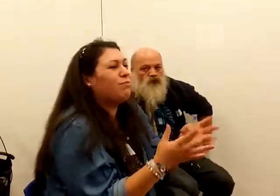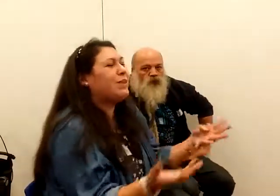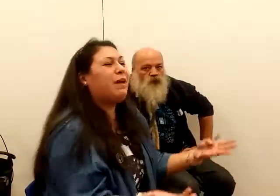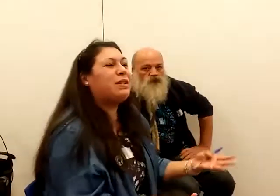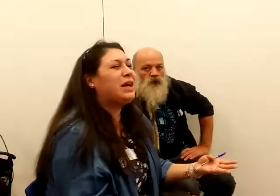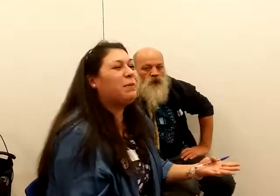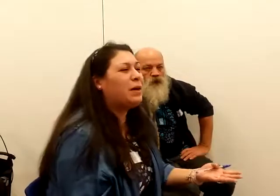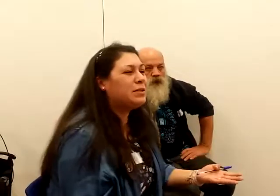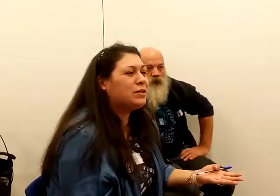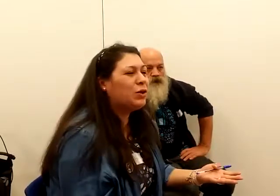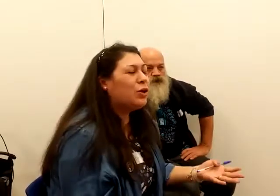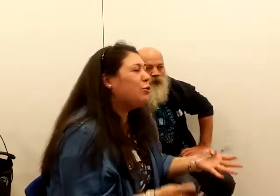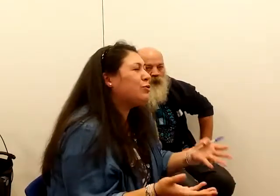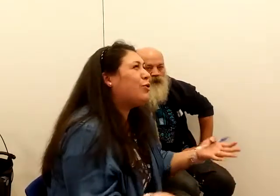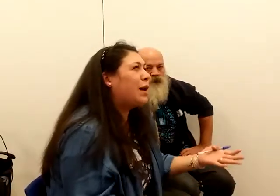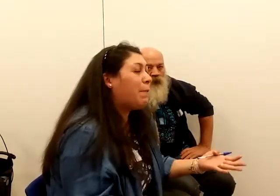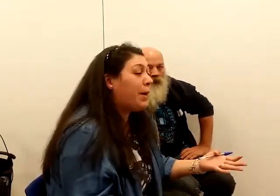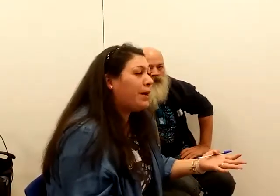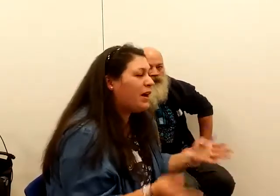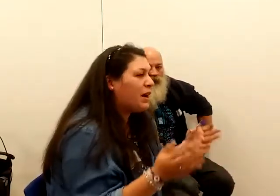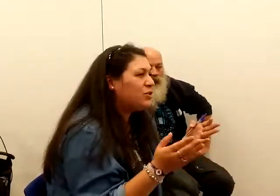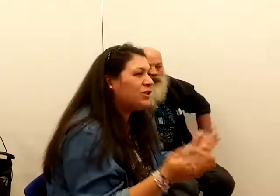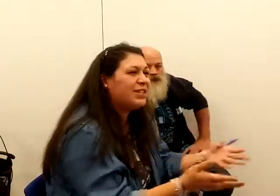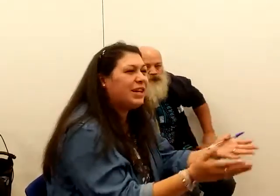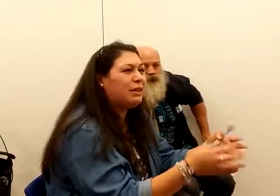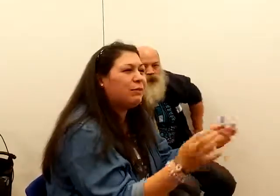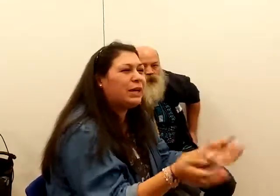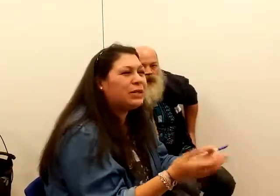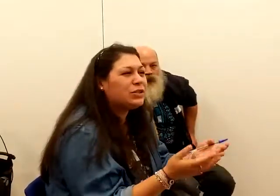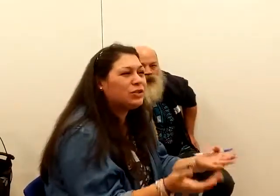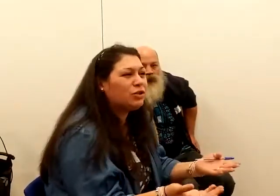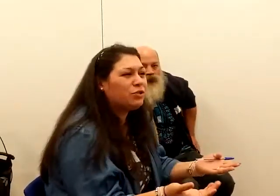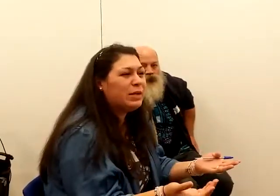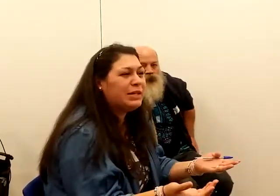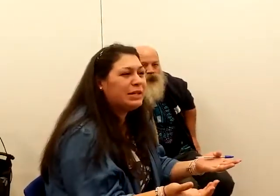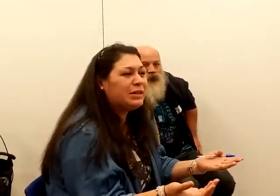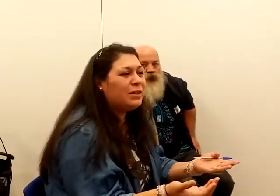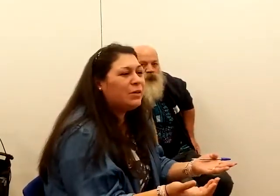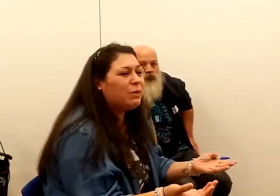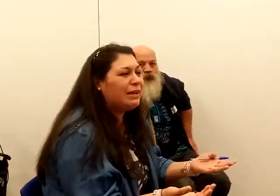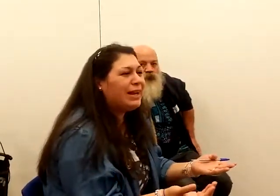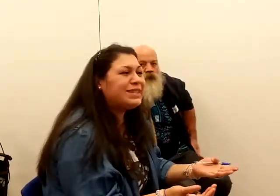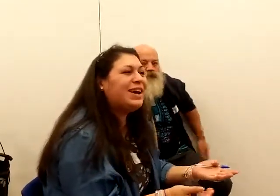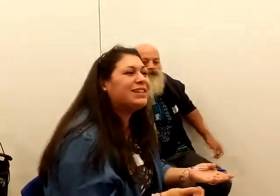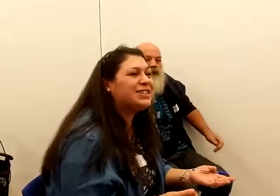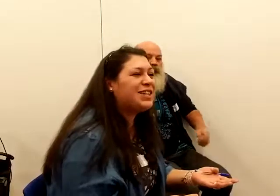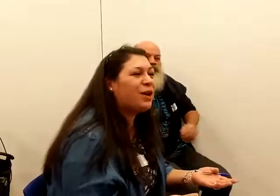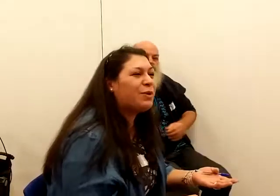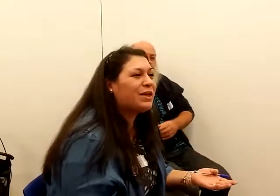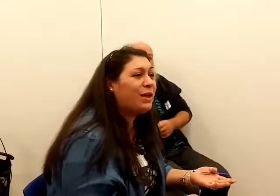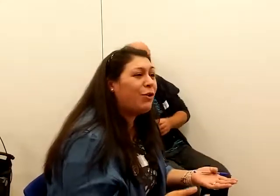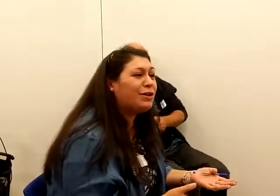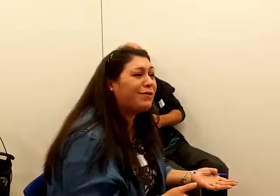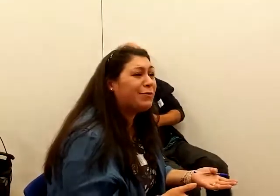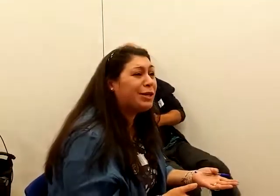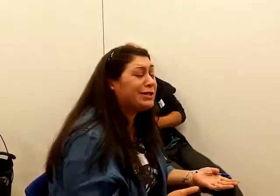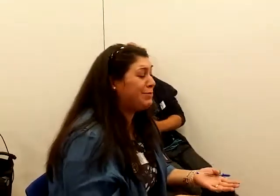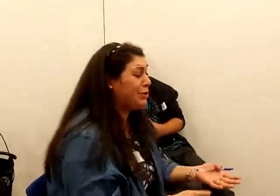for the everyday person, who's not a campaigner, and just seeing the links from social media, well, they're less likely to share it within their own deaf community,